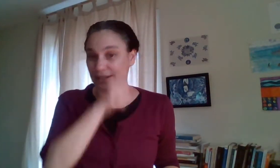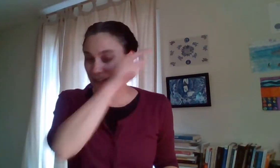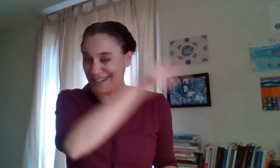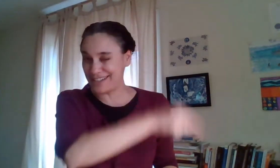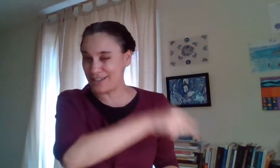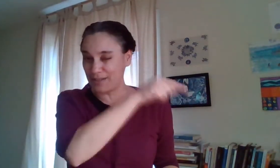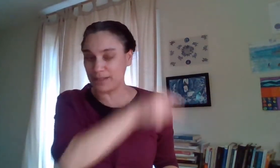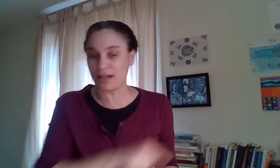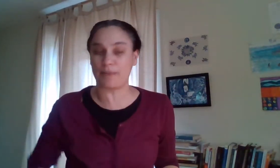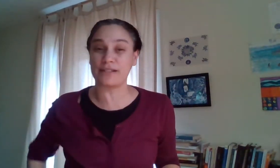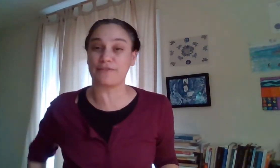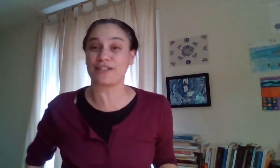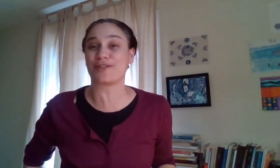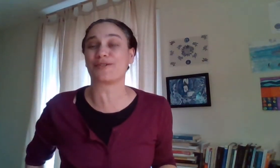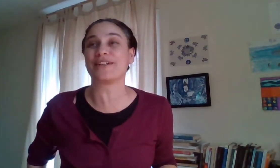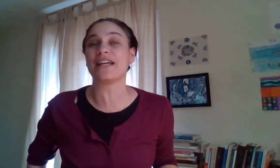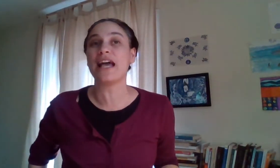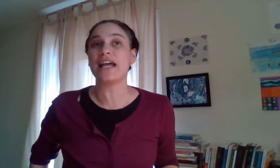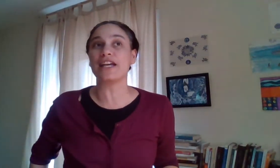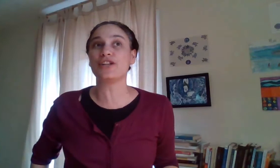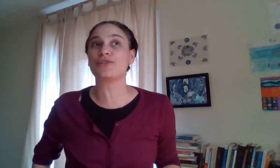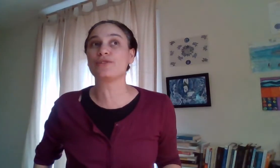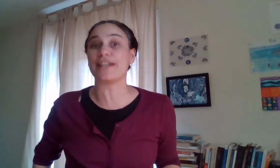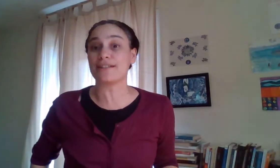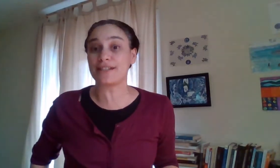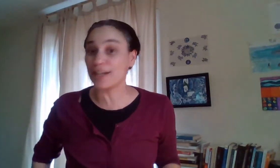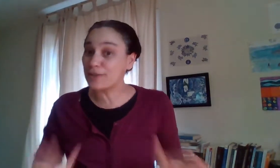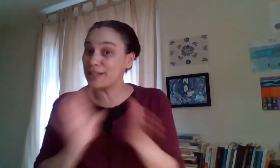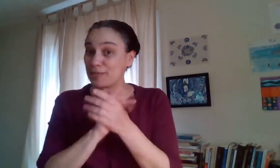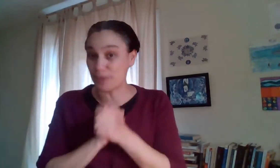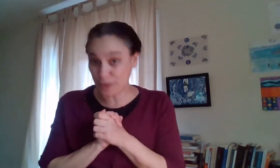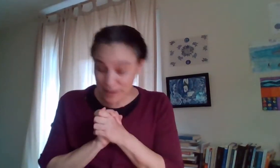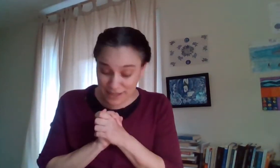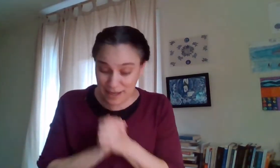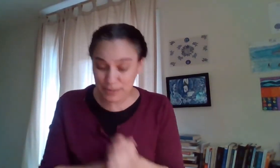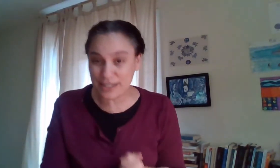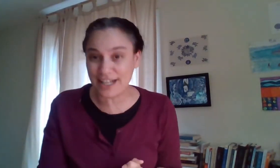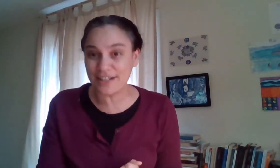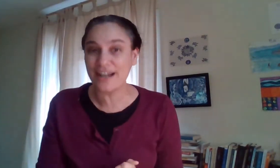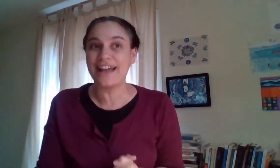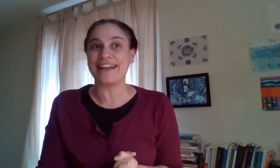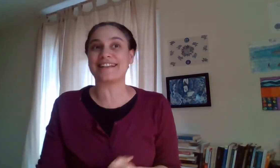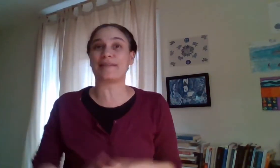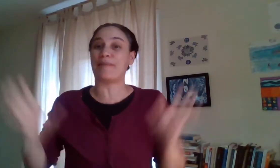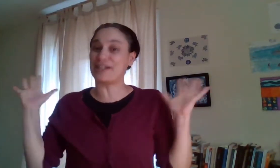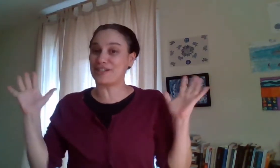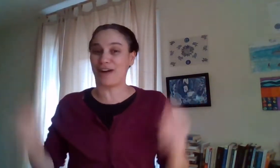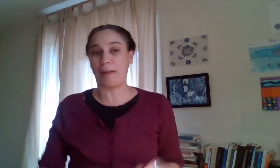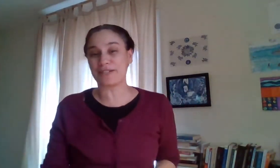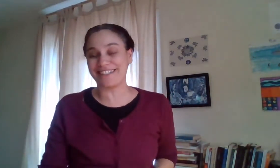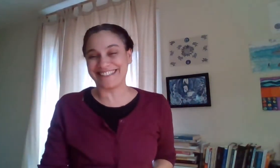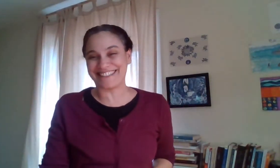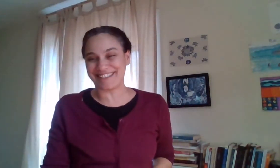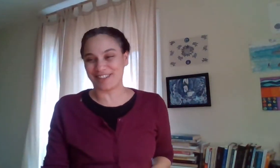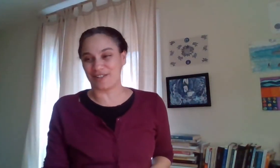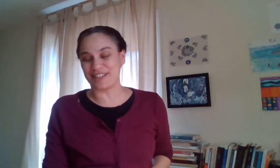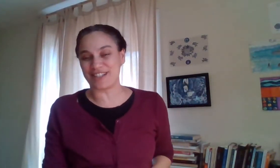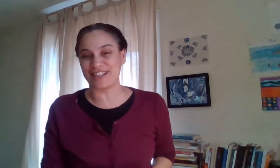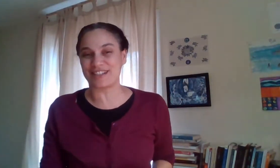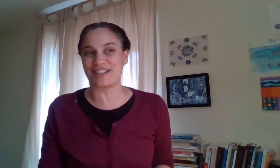again this is going to be in the comments if it's not already into the accelerator program that i put together it's the budget option it's you know it's it's